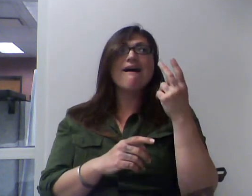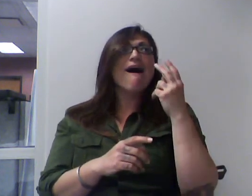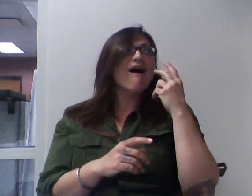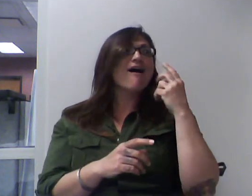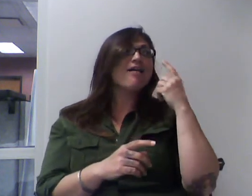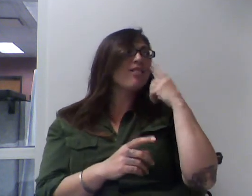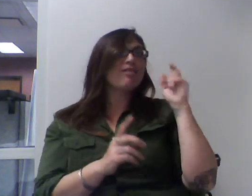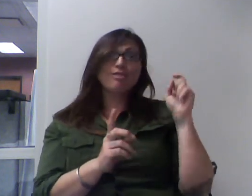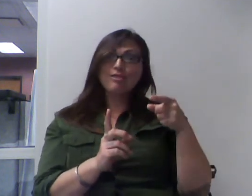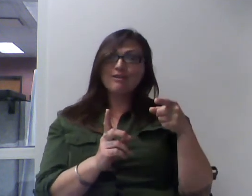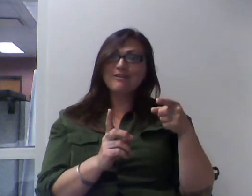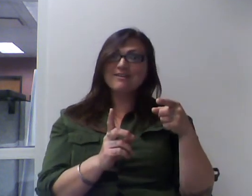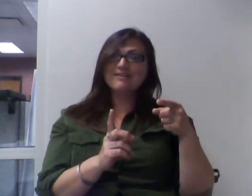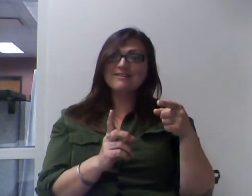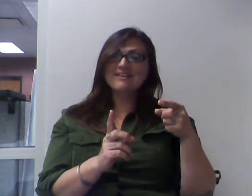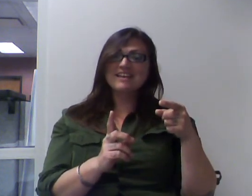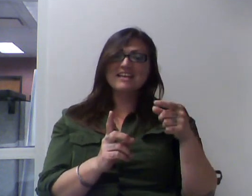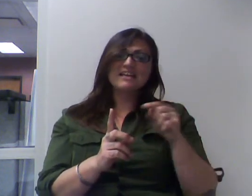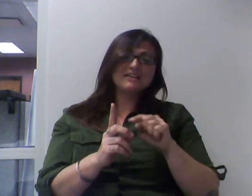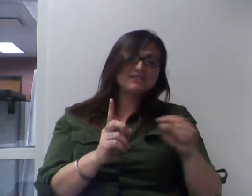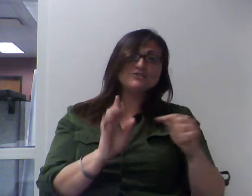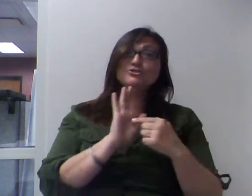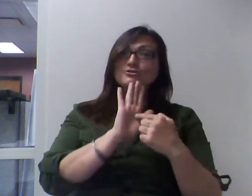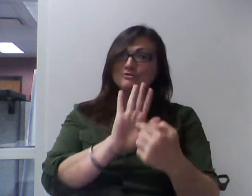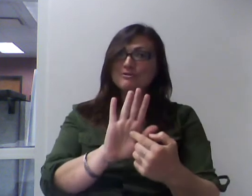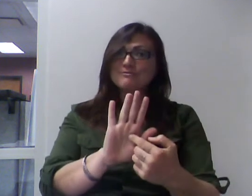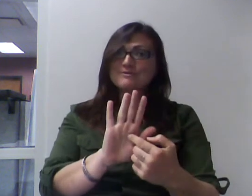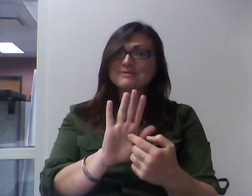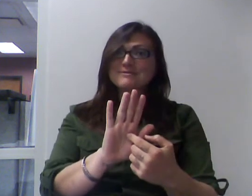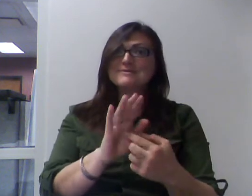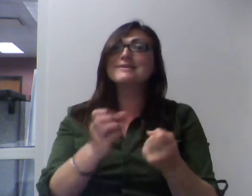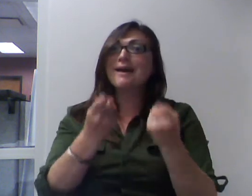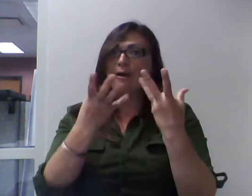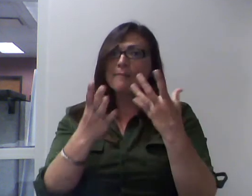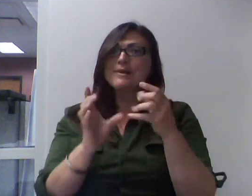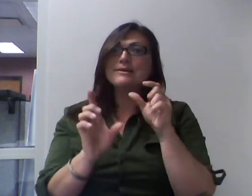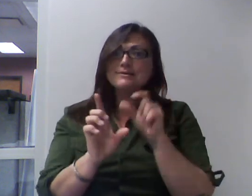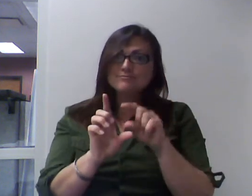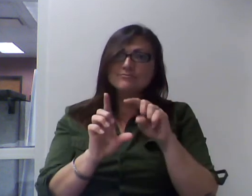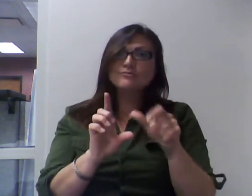1 foot, feet squared. And 5 times 3 is 15.